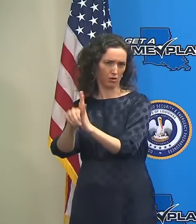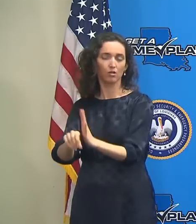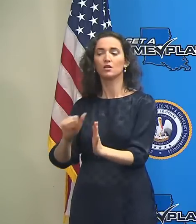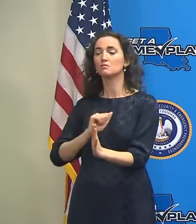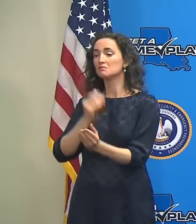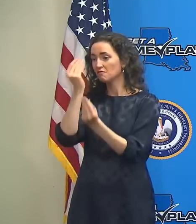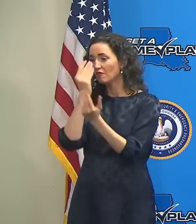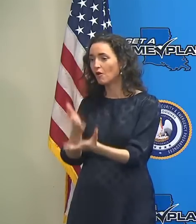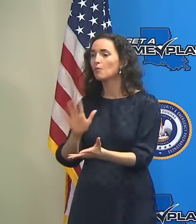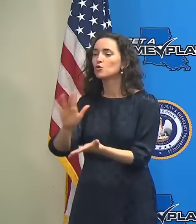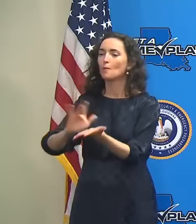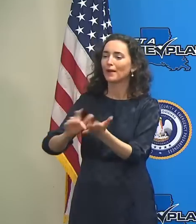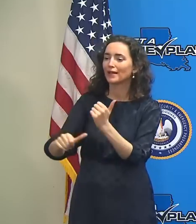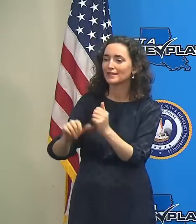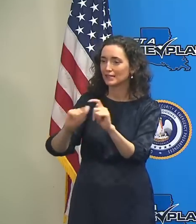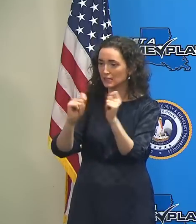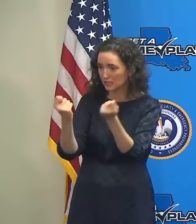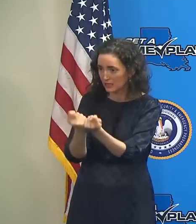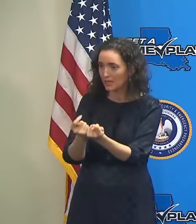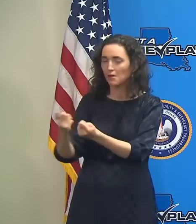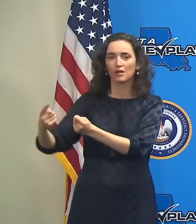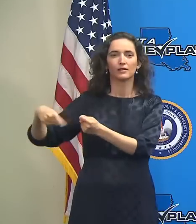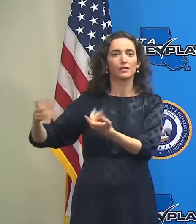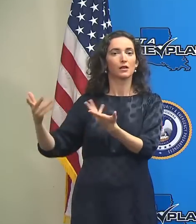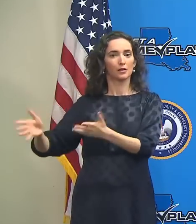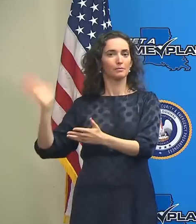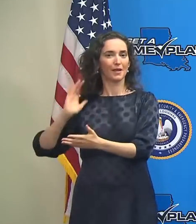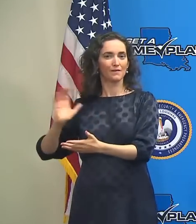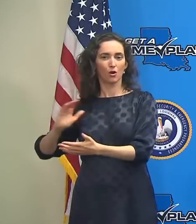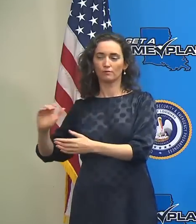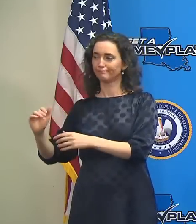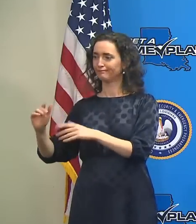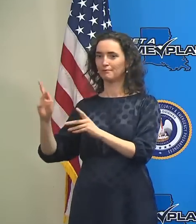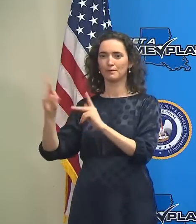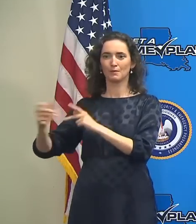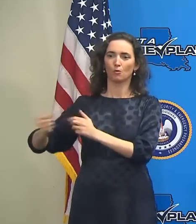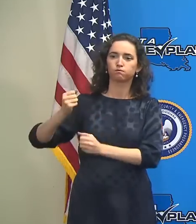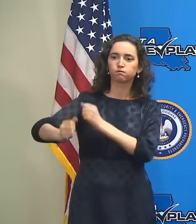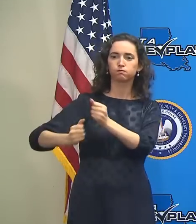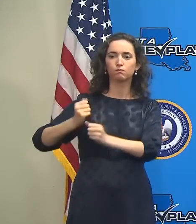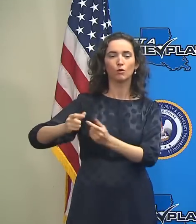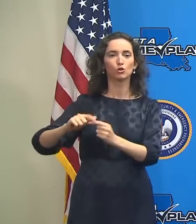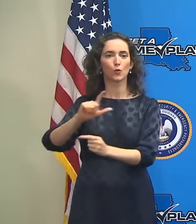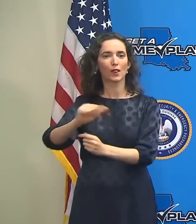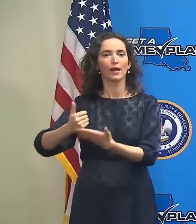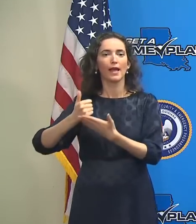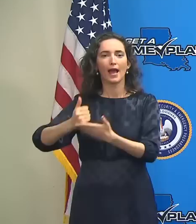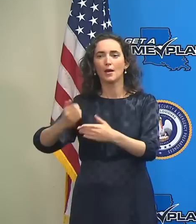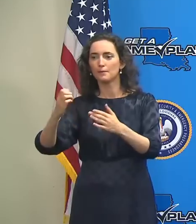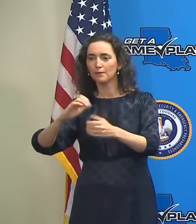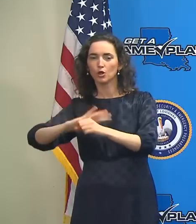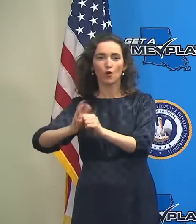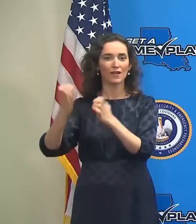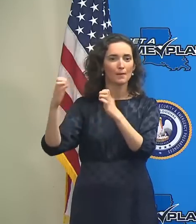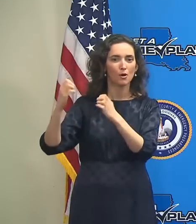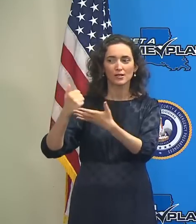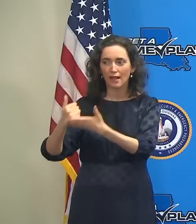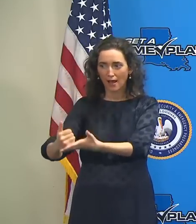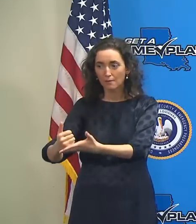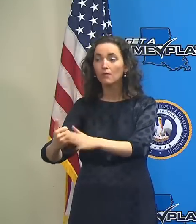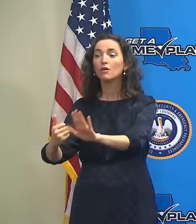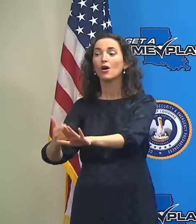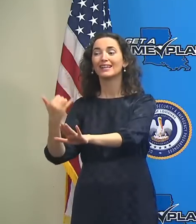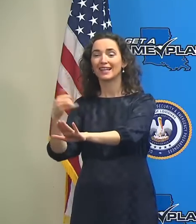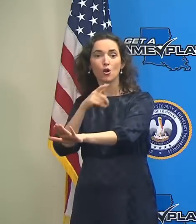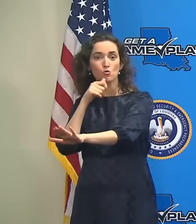teams and all of the assets that they had previously sent to Louisiana with respect to the COVID emergency that are going to be much more